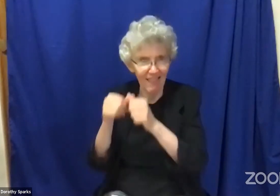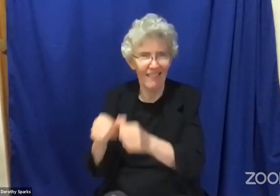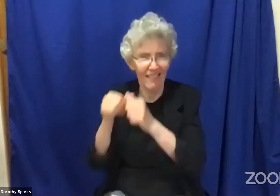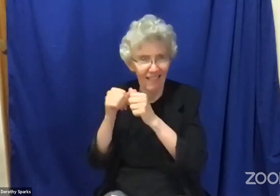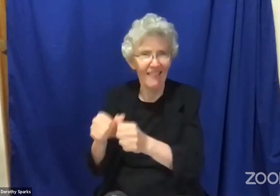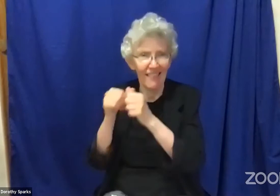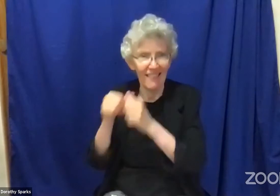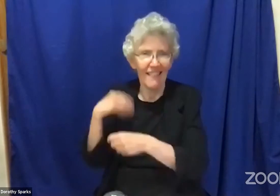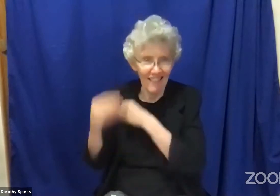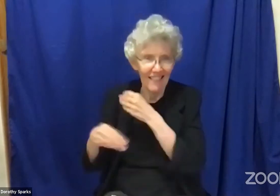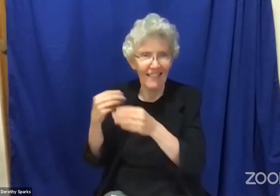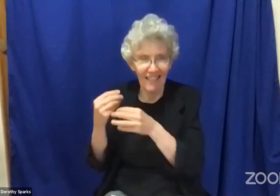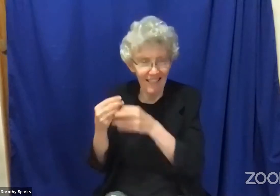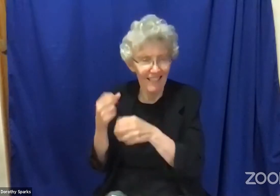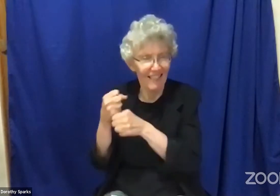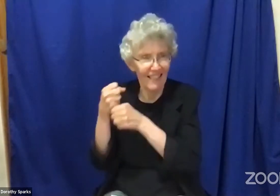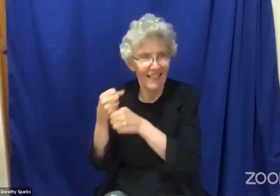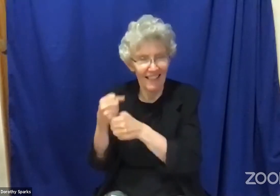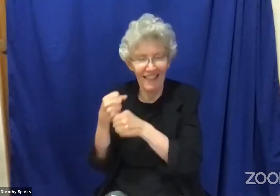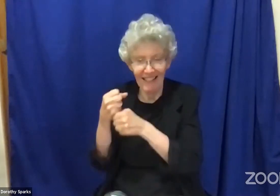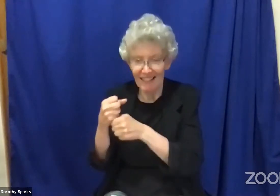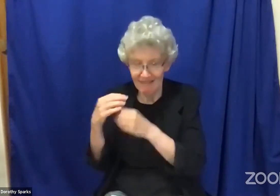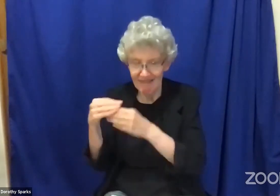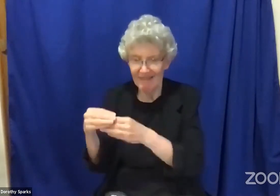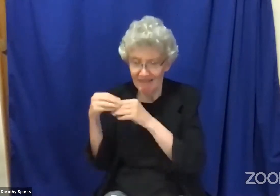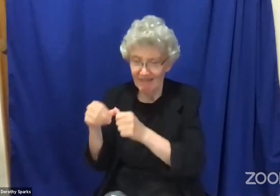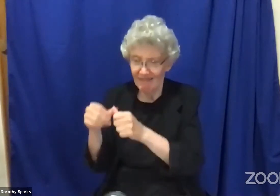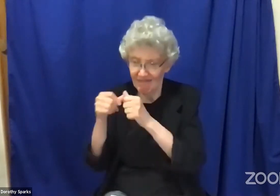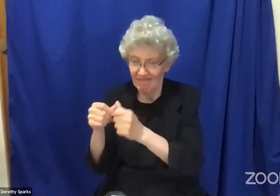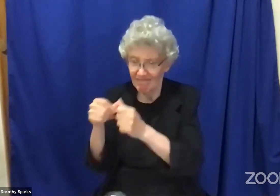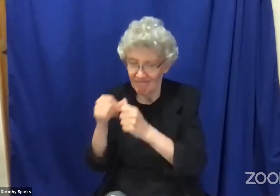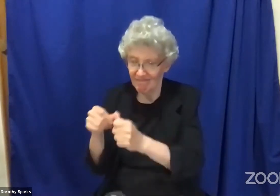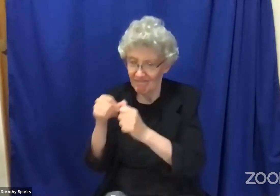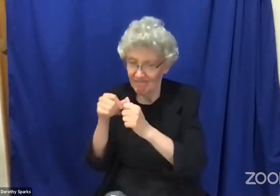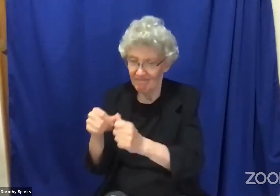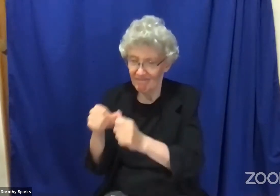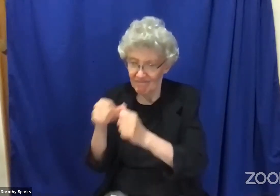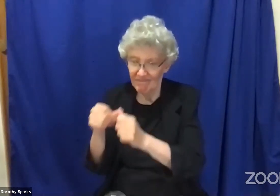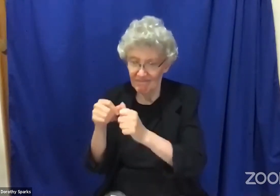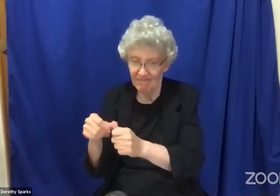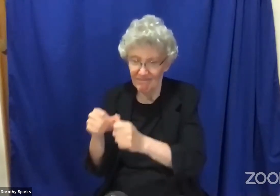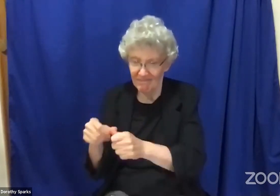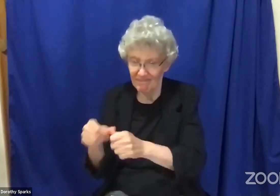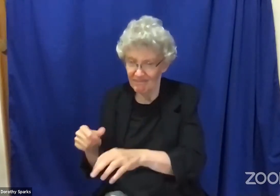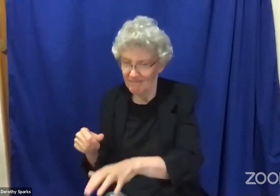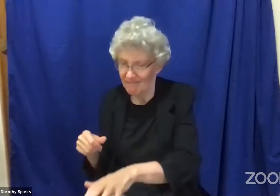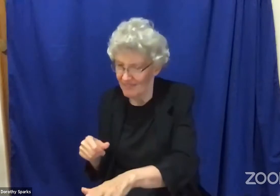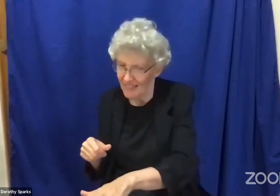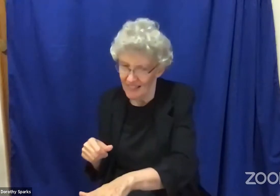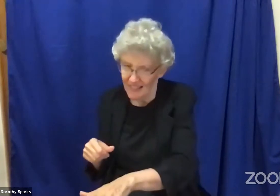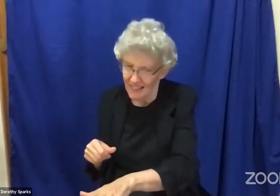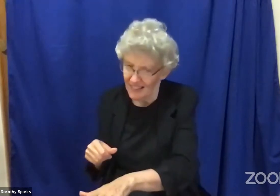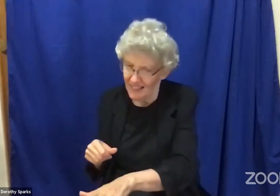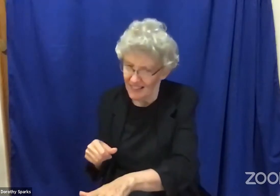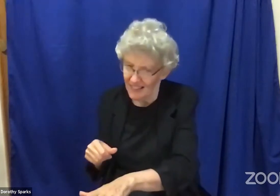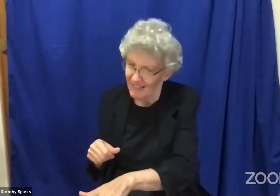and this oppression has continued throughout many generations and in many different forms and